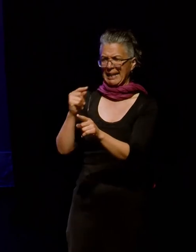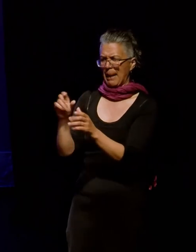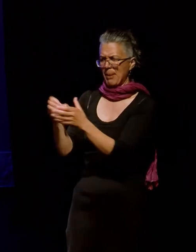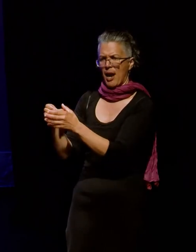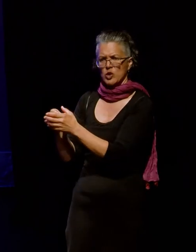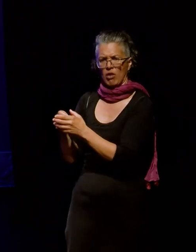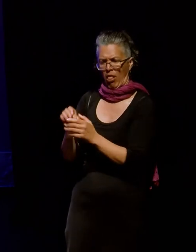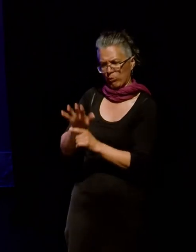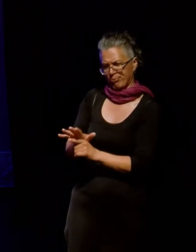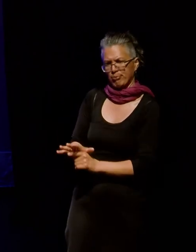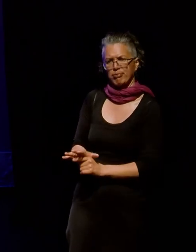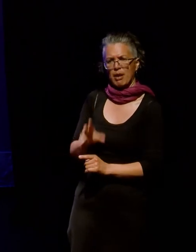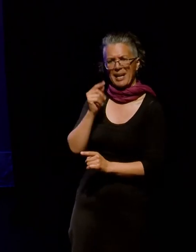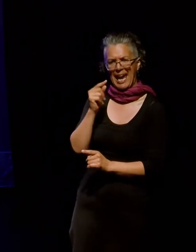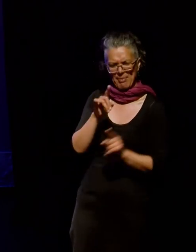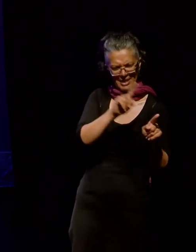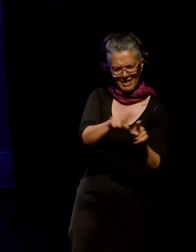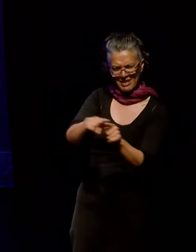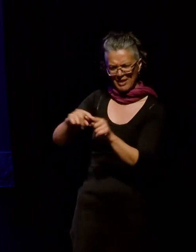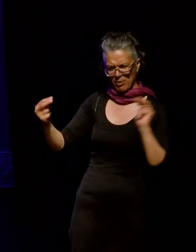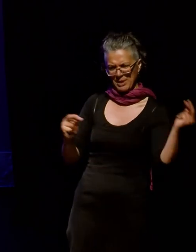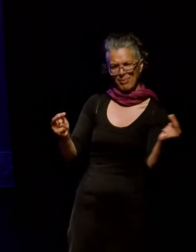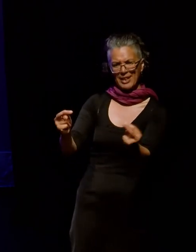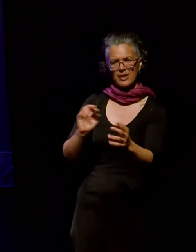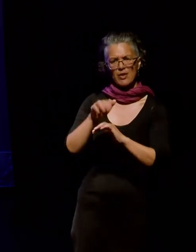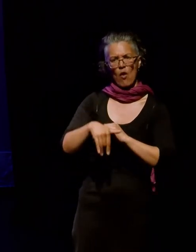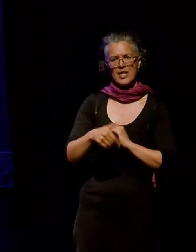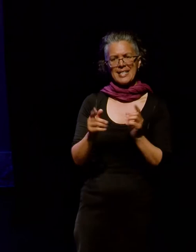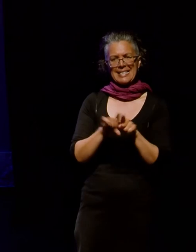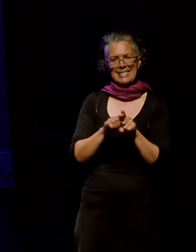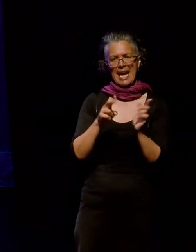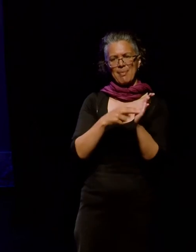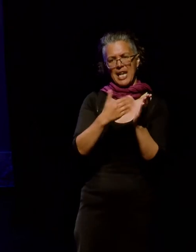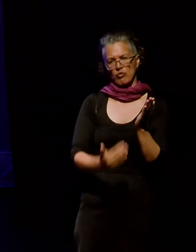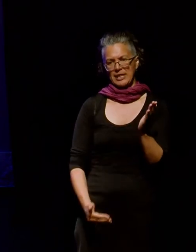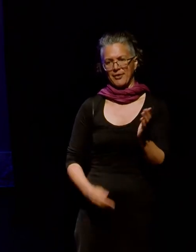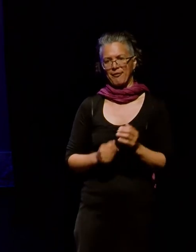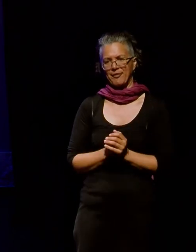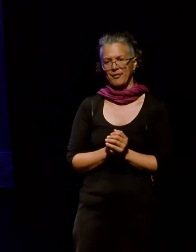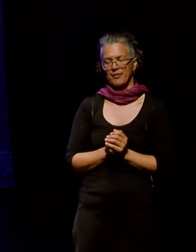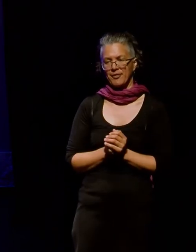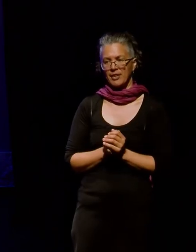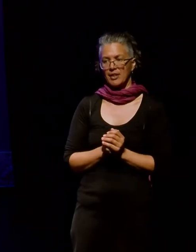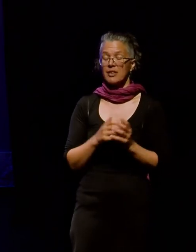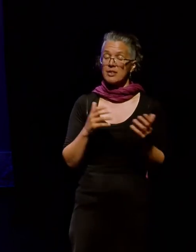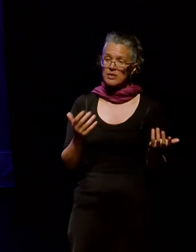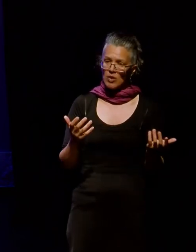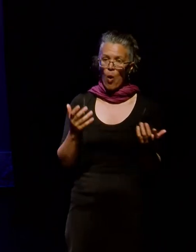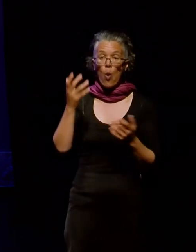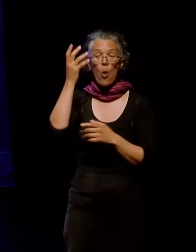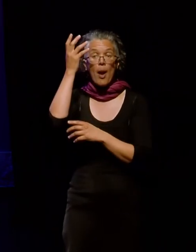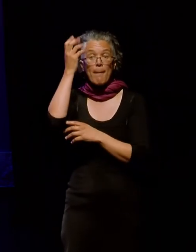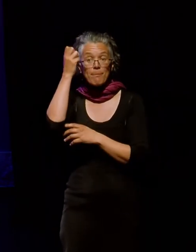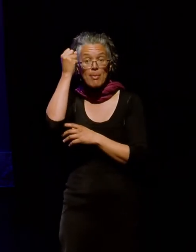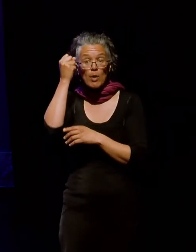a diversity of multiple memory perspectives. These ideas link to the notion of memory work, a term that is